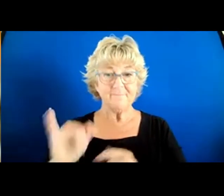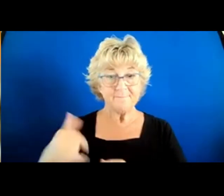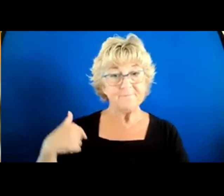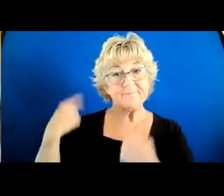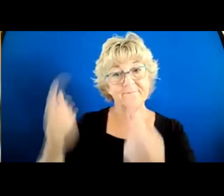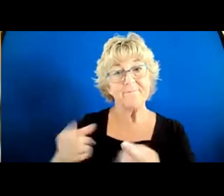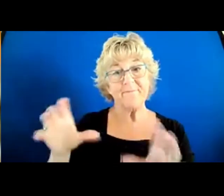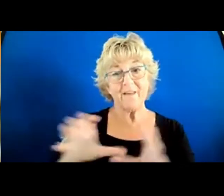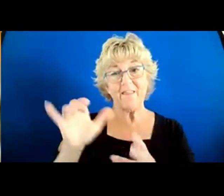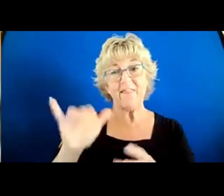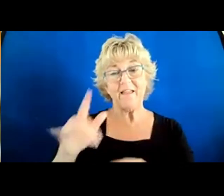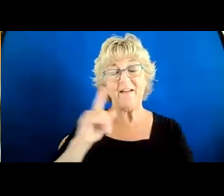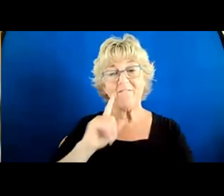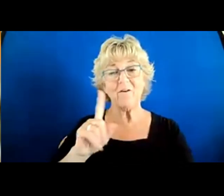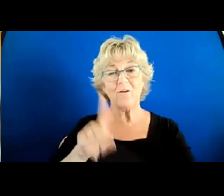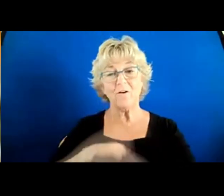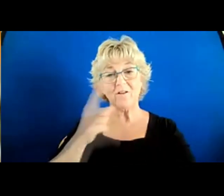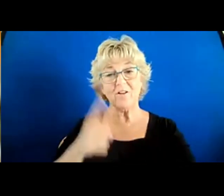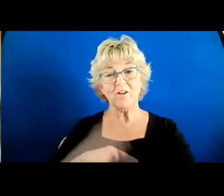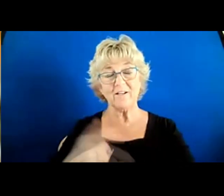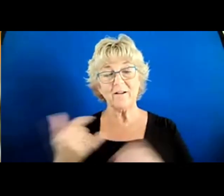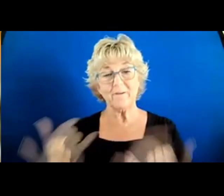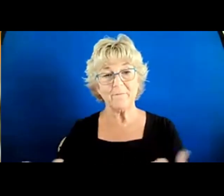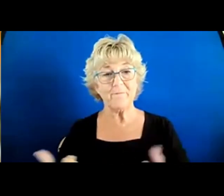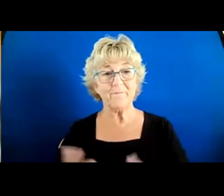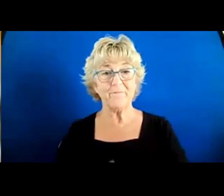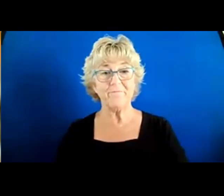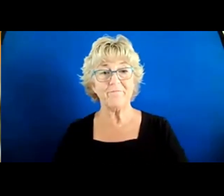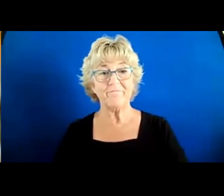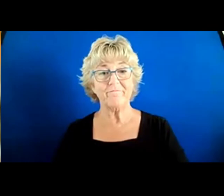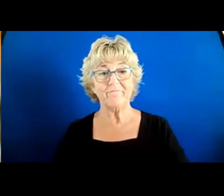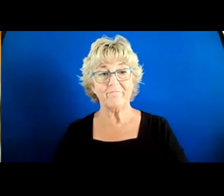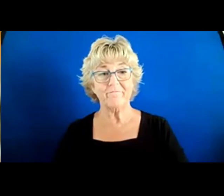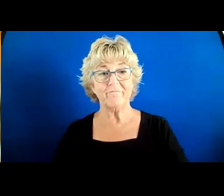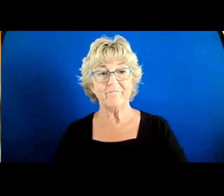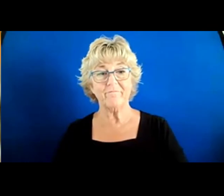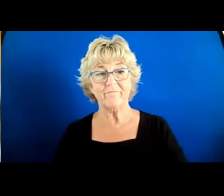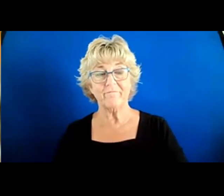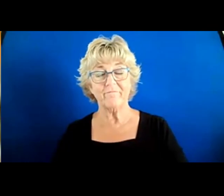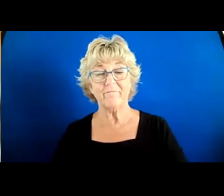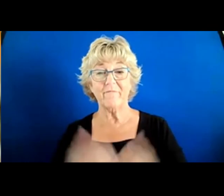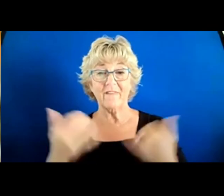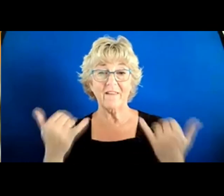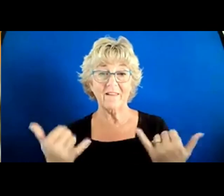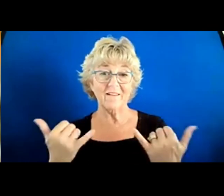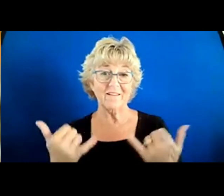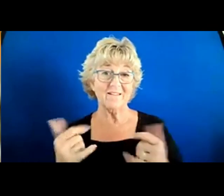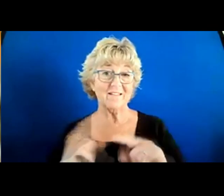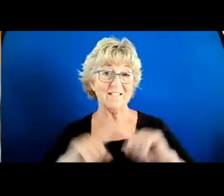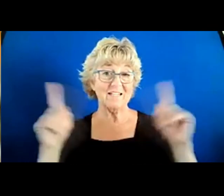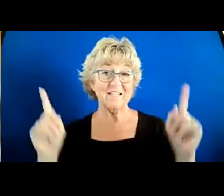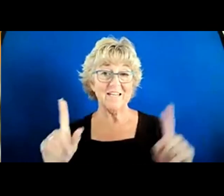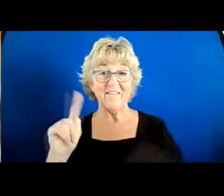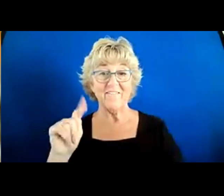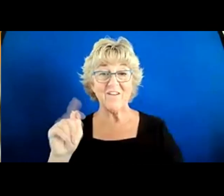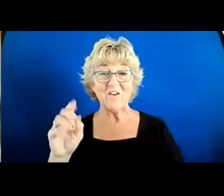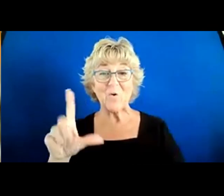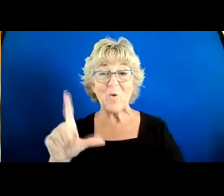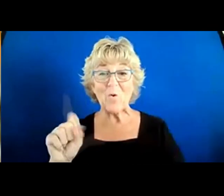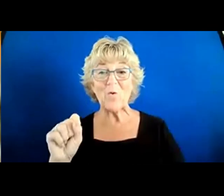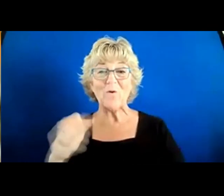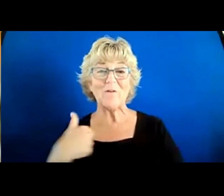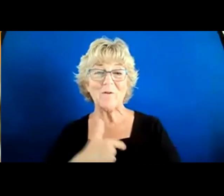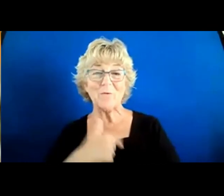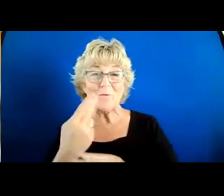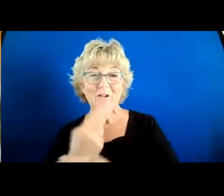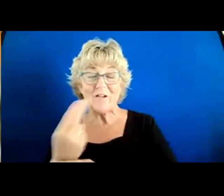Just you have different tools or different things available to you in a remote environment than when you're in an office. The other thing we do is